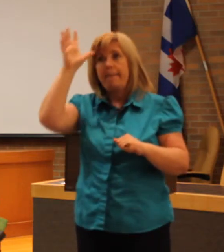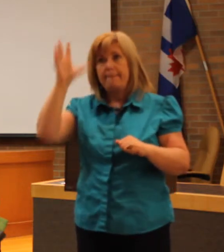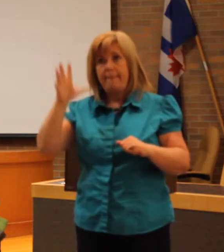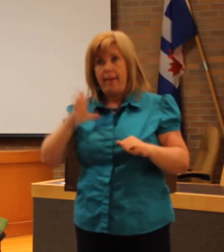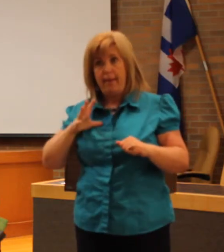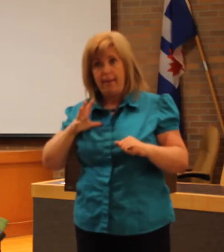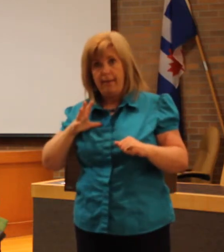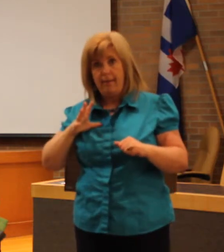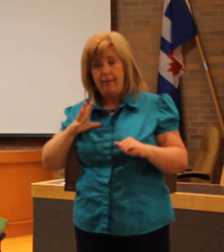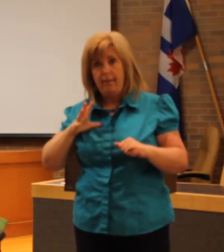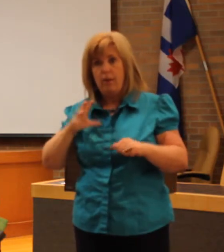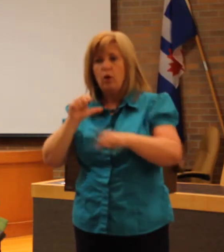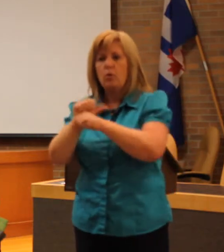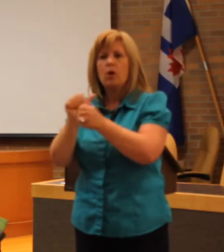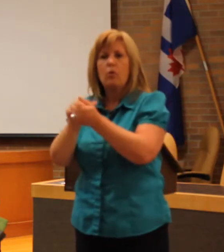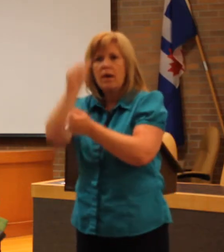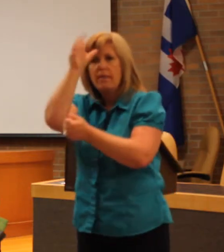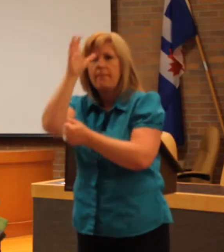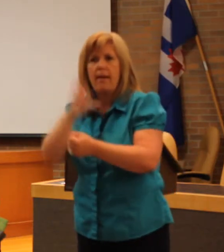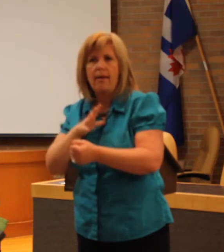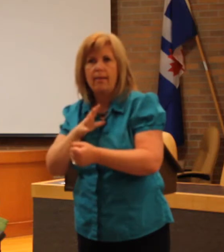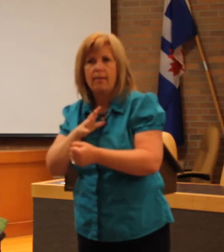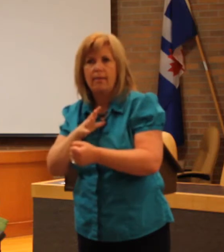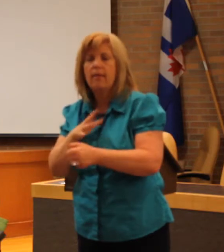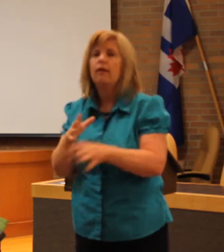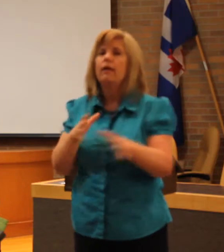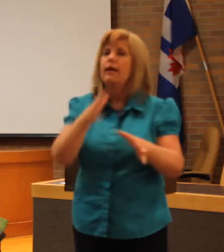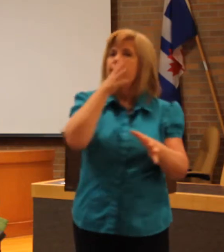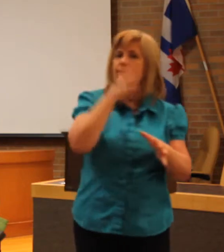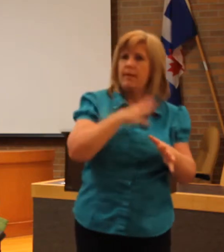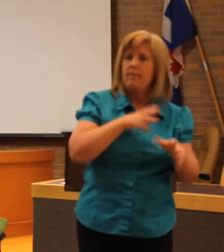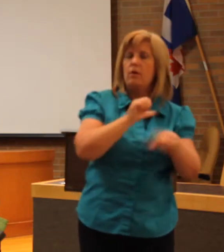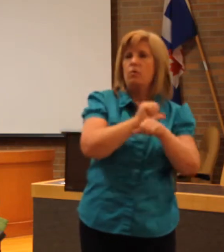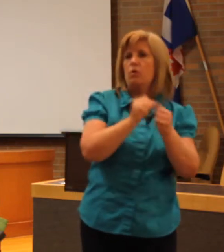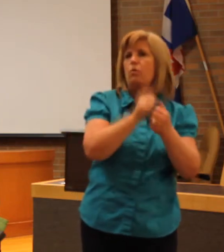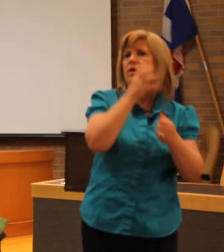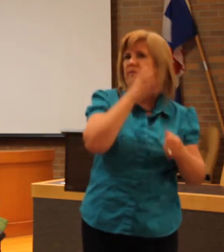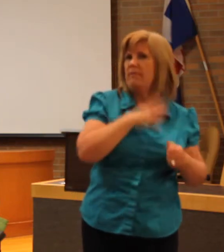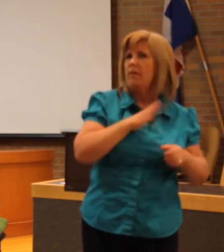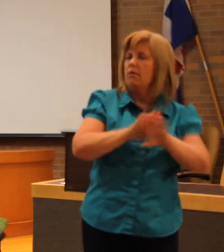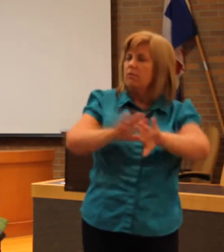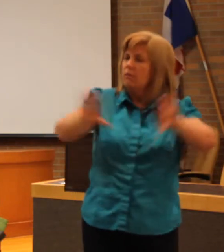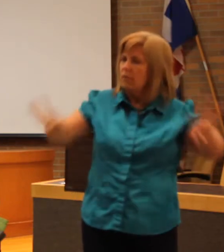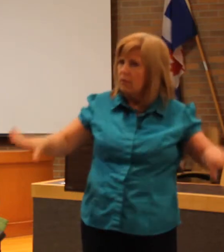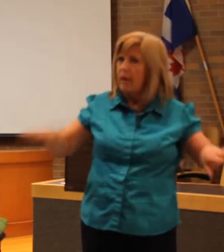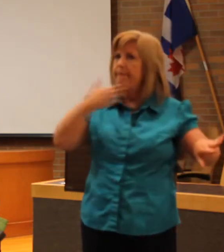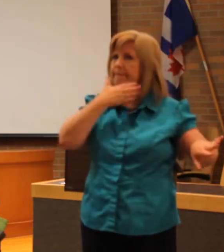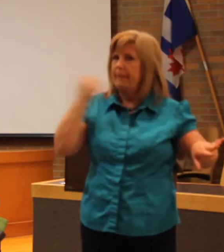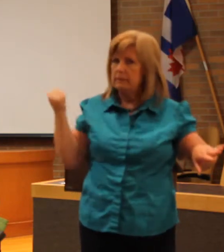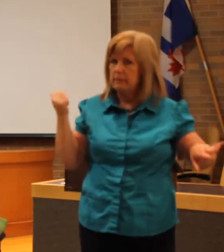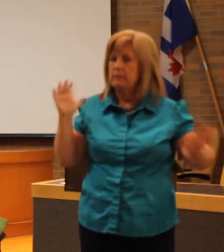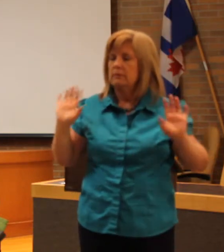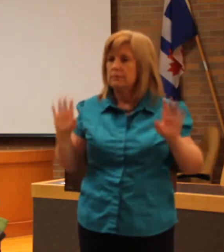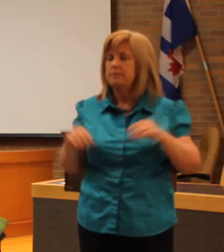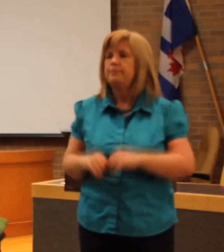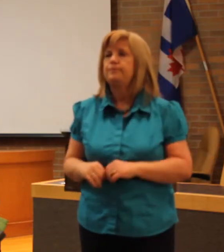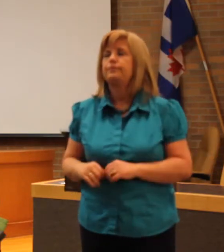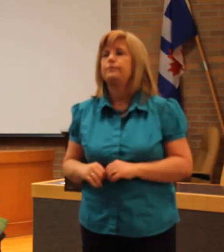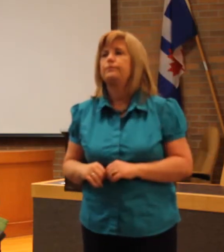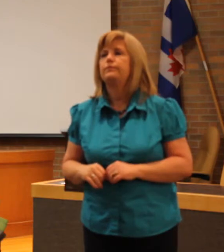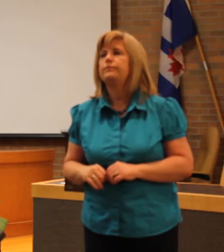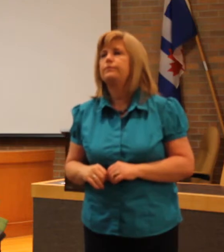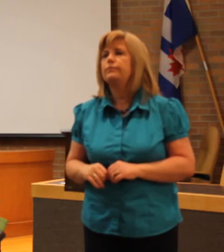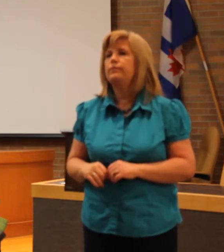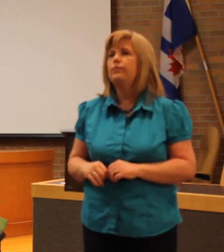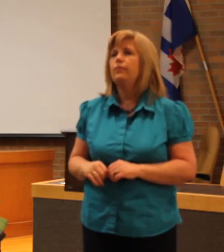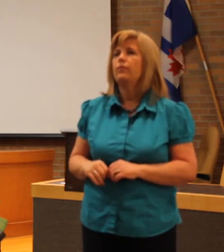consumers and female caregivers are working with female consumers. And looking at